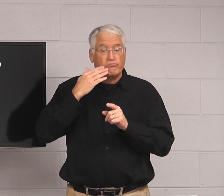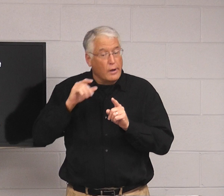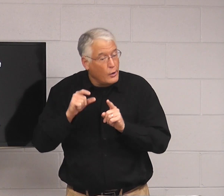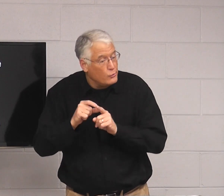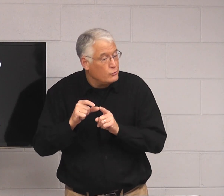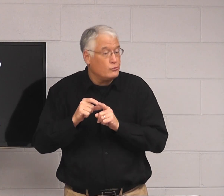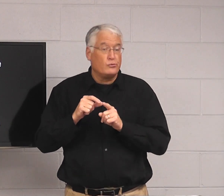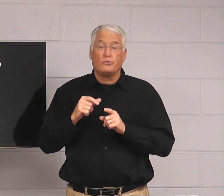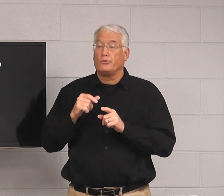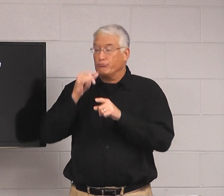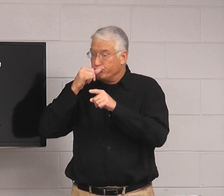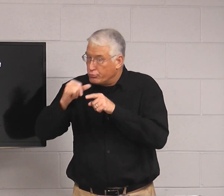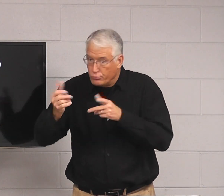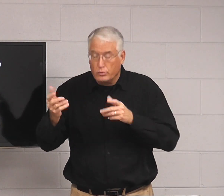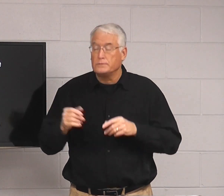and offensive language and bad words,